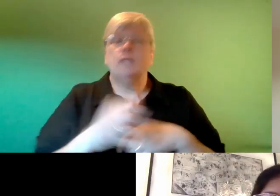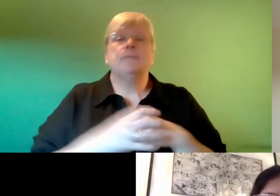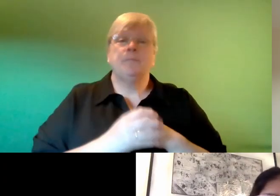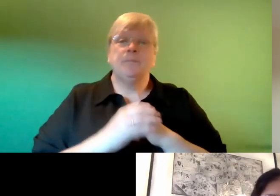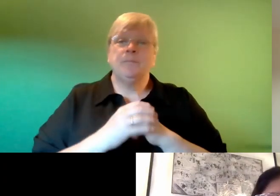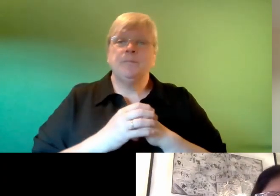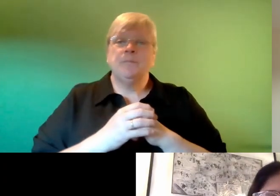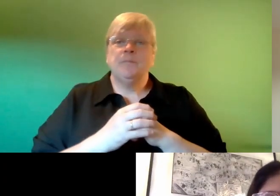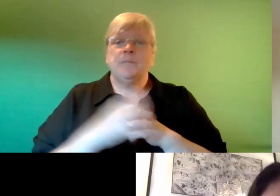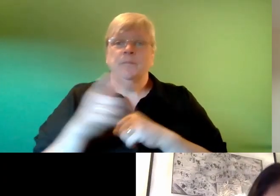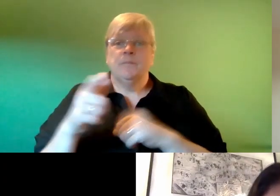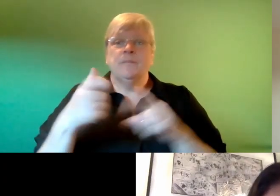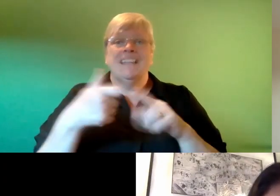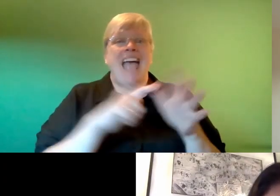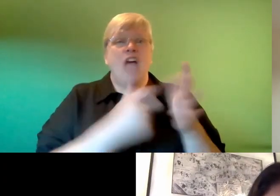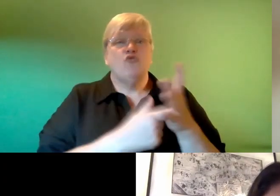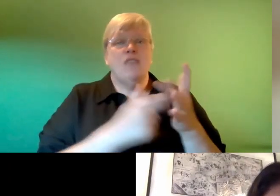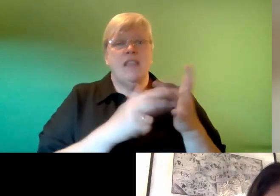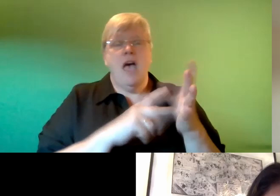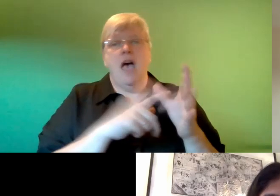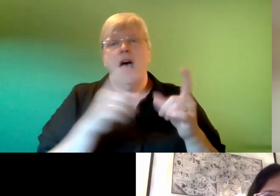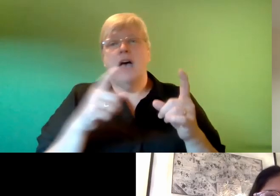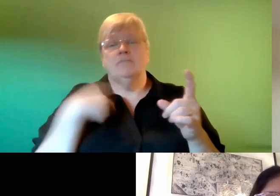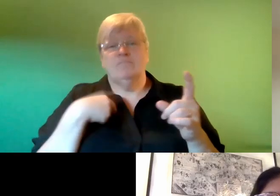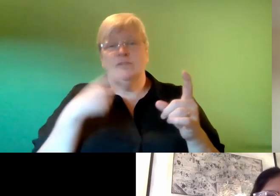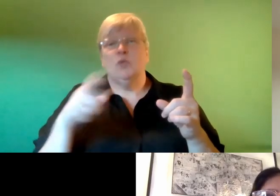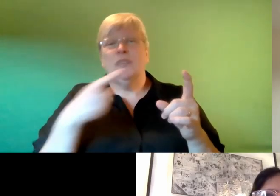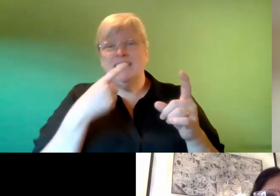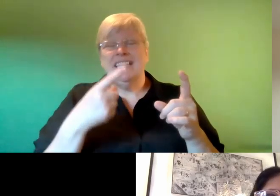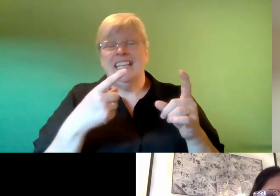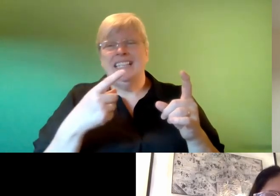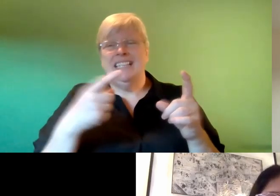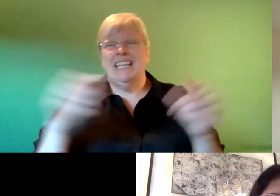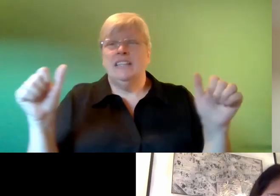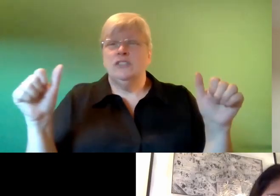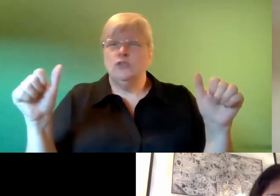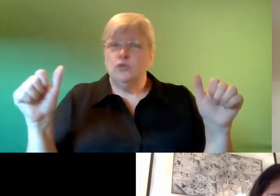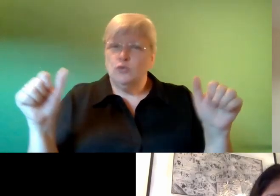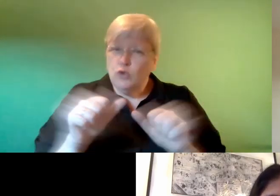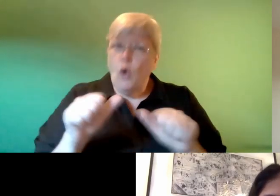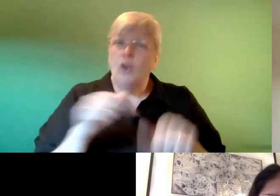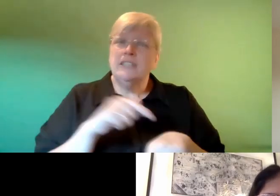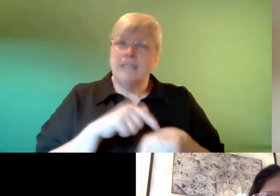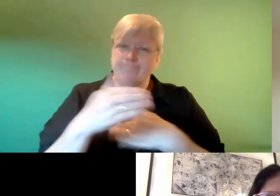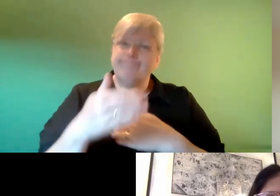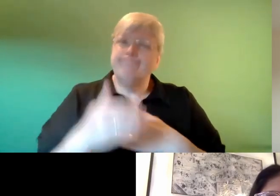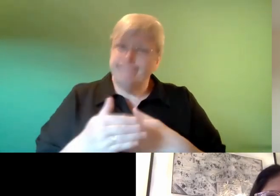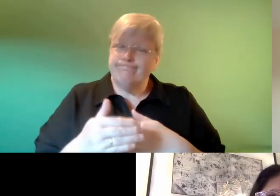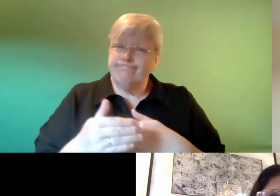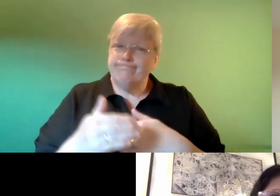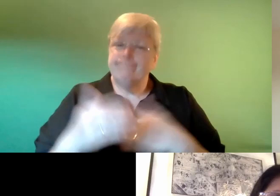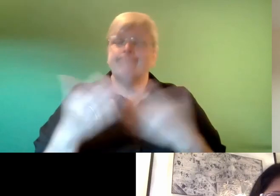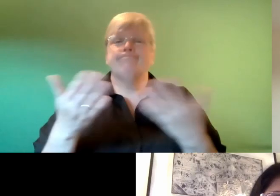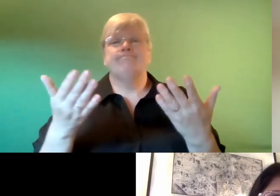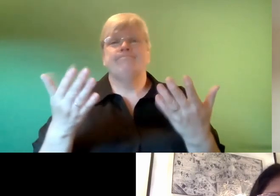i think it's like um what amonua said it was just like a short space like a short period of time where um